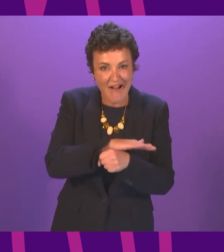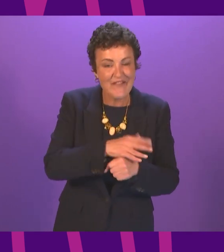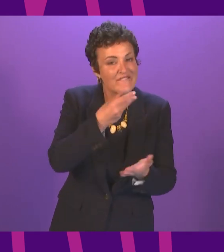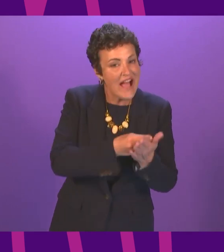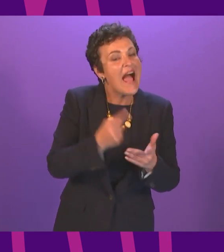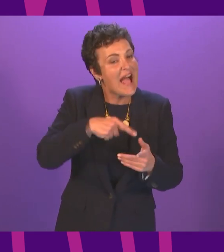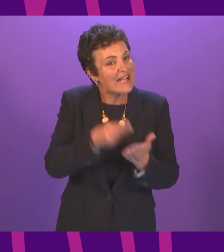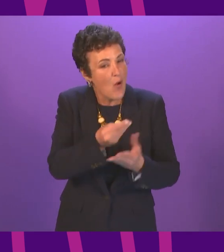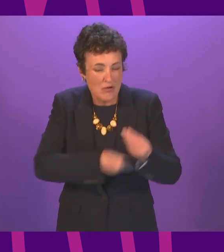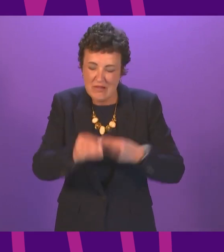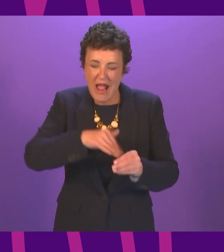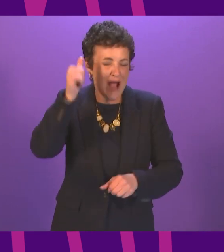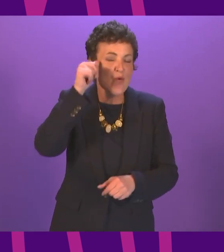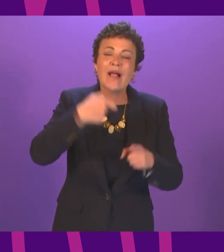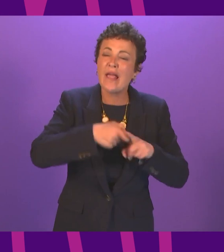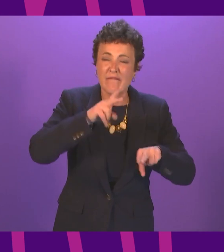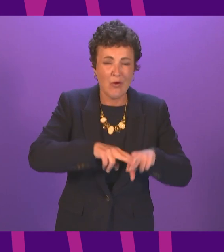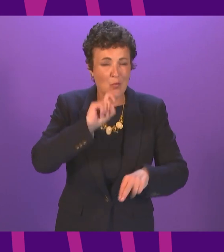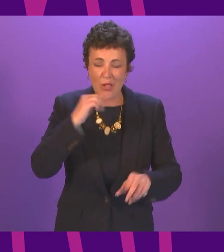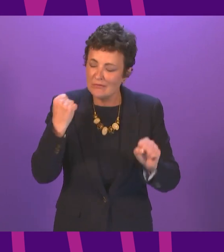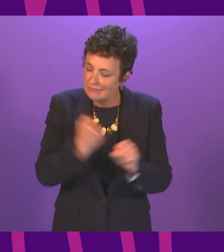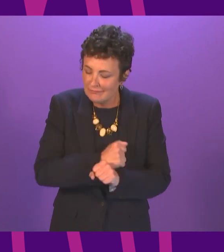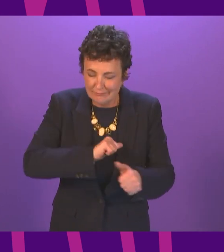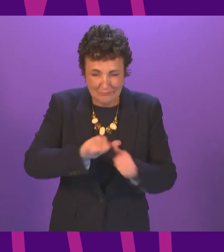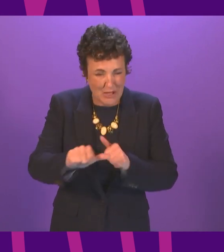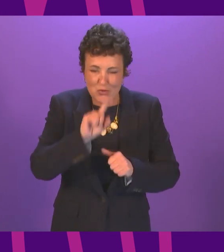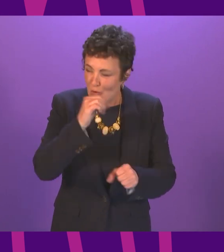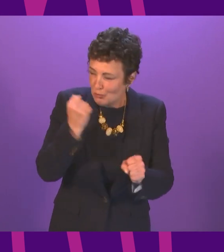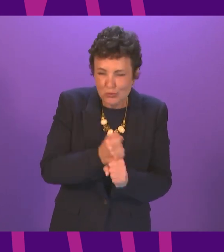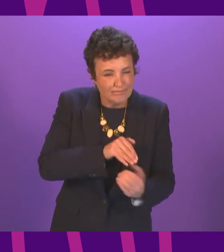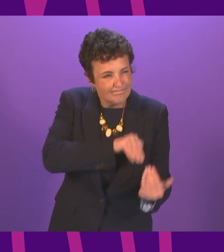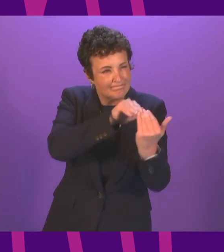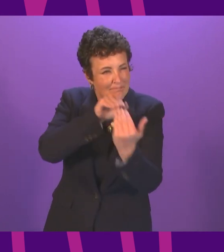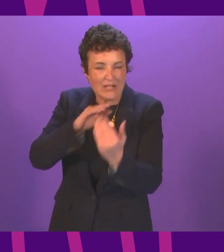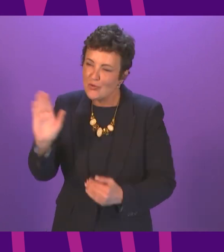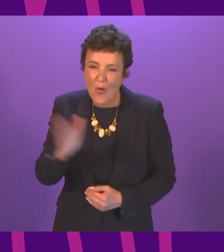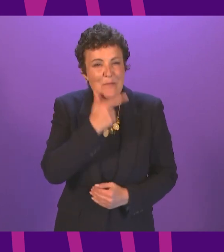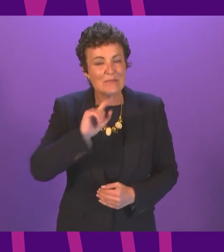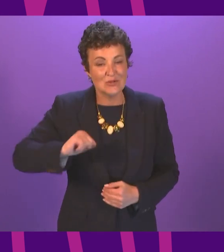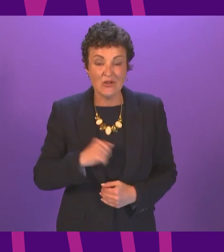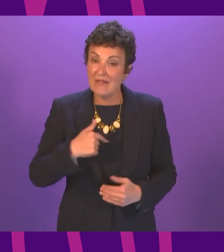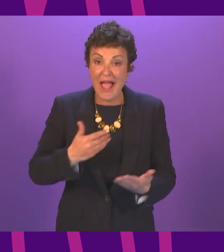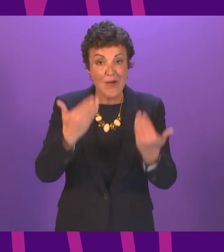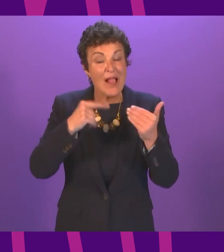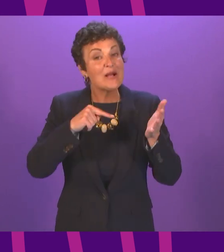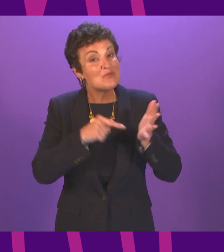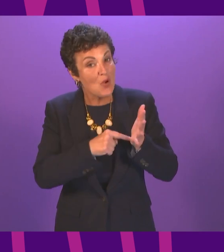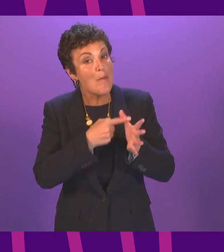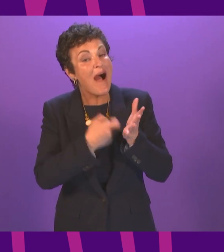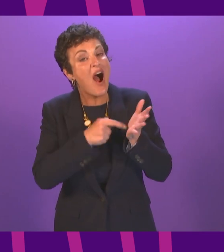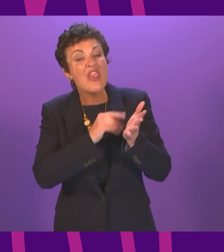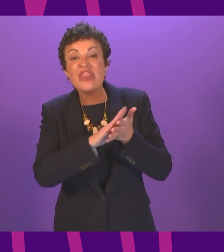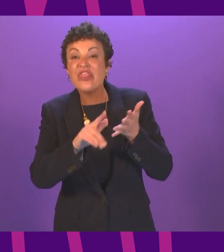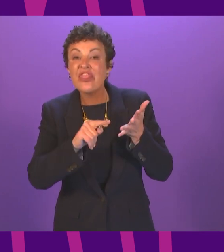and I know she will continue to deliver for people right across the country I welcome Tom Arthur's appointment